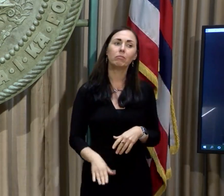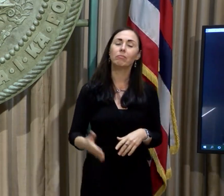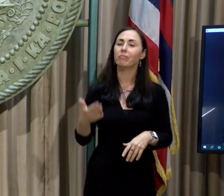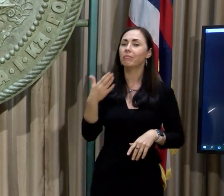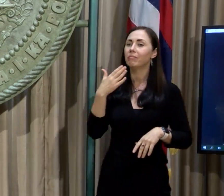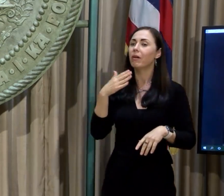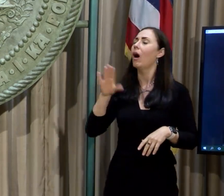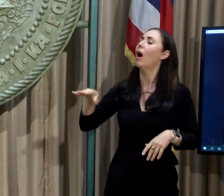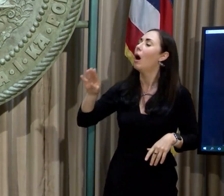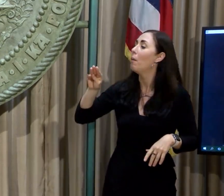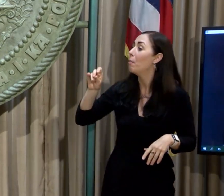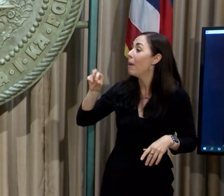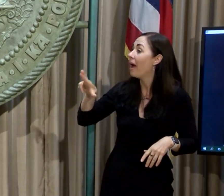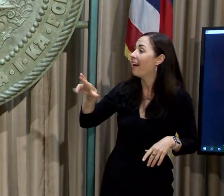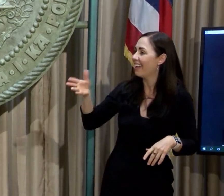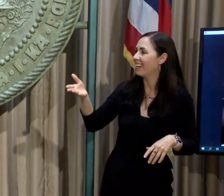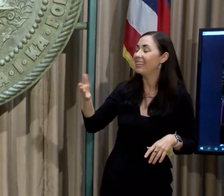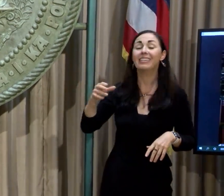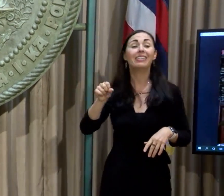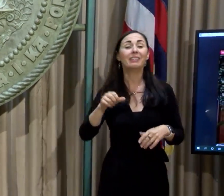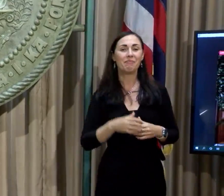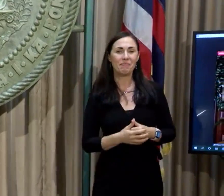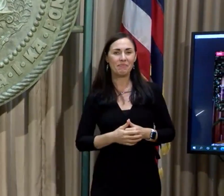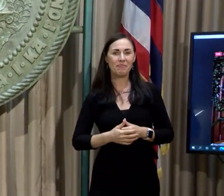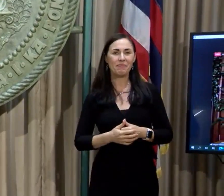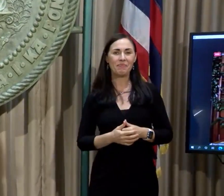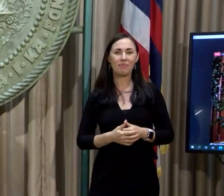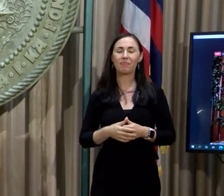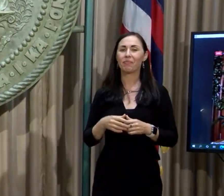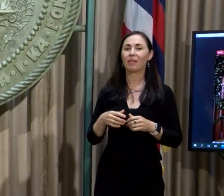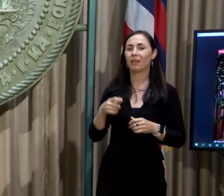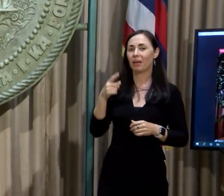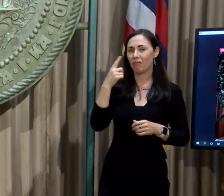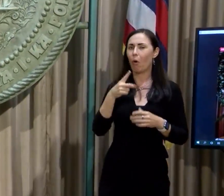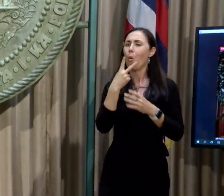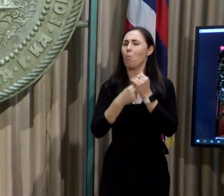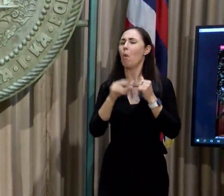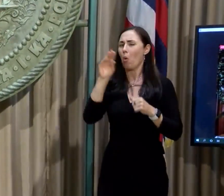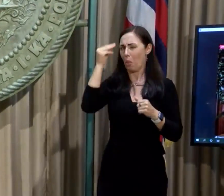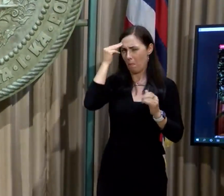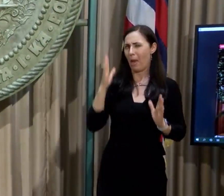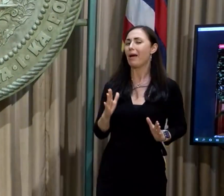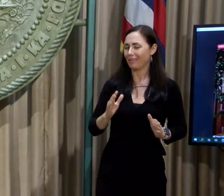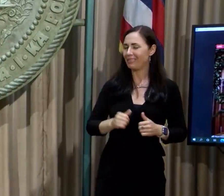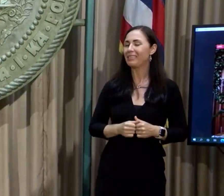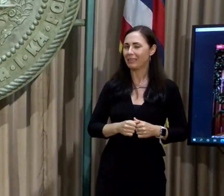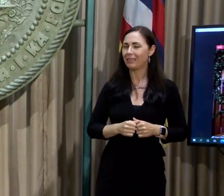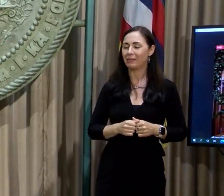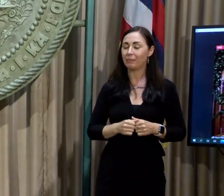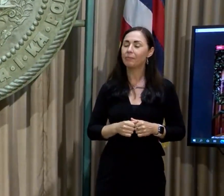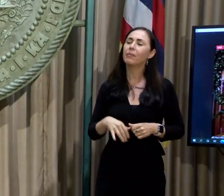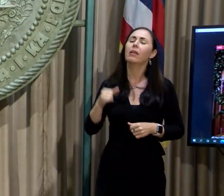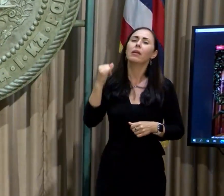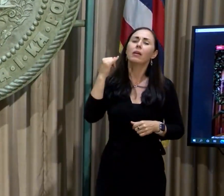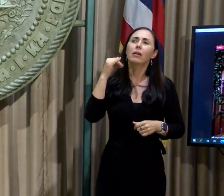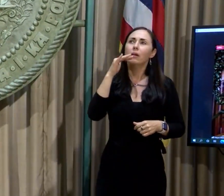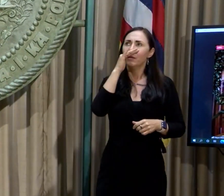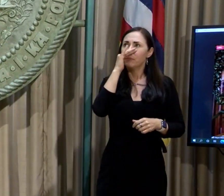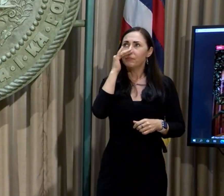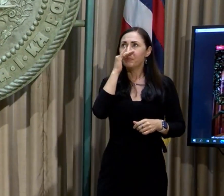While you're up there, Mayor. Yes. And this is for Mayor Victorino also. If you can,